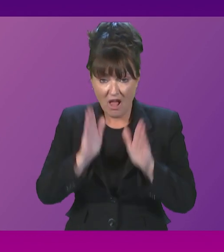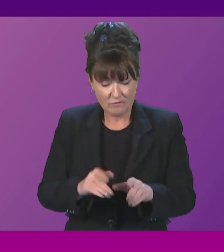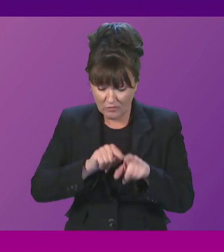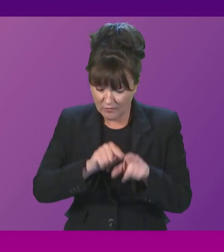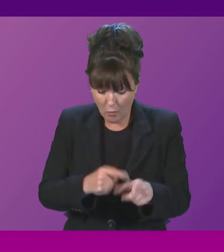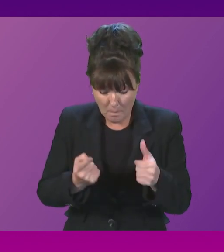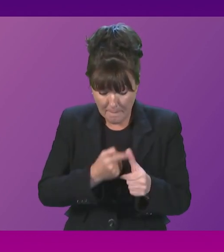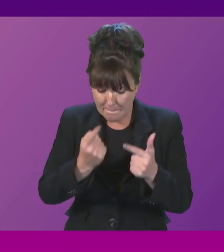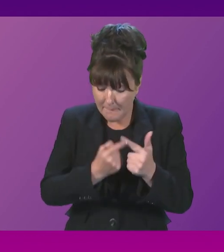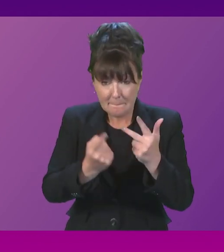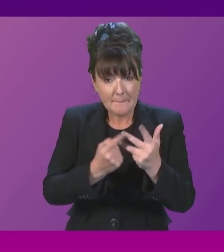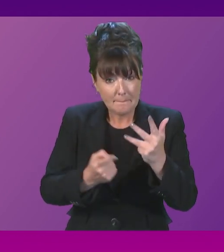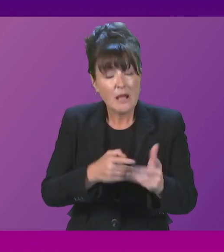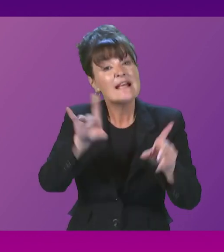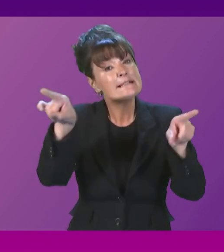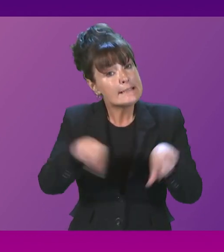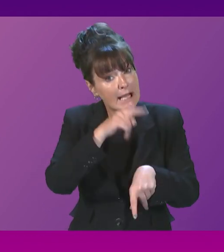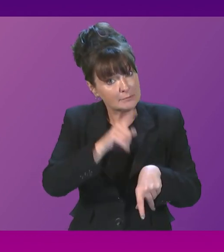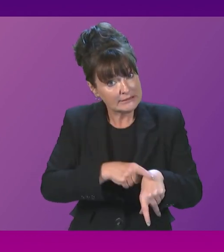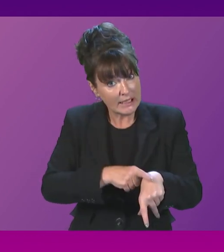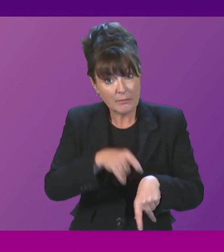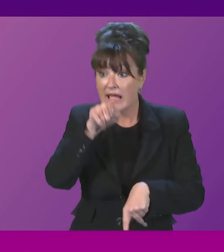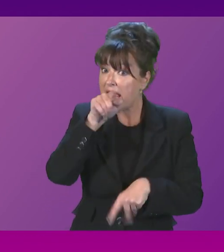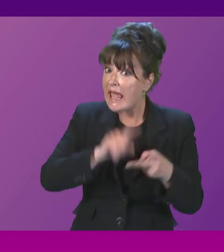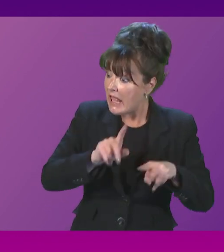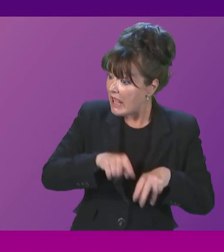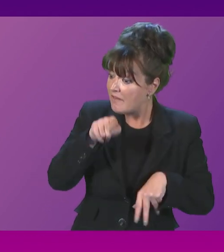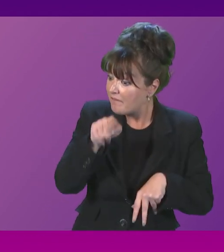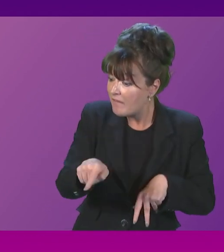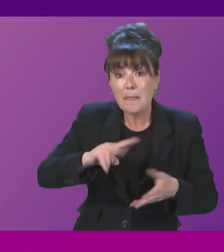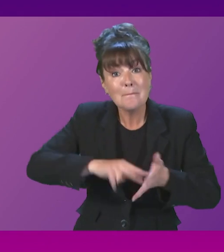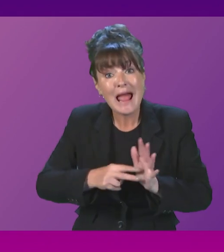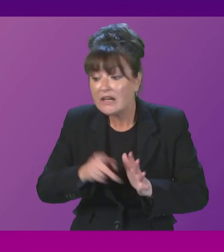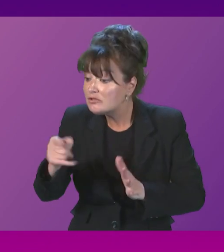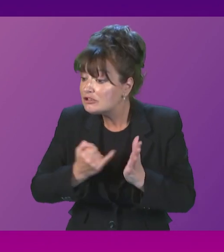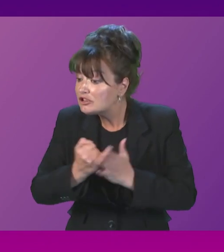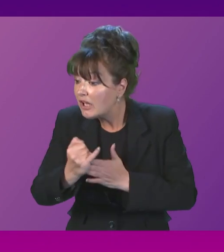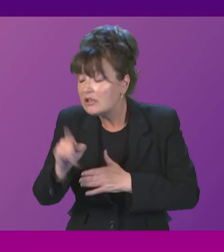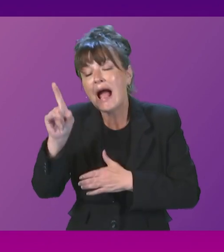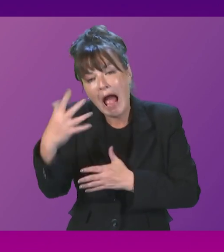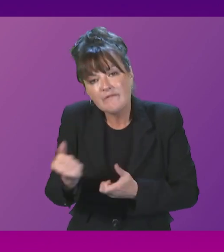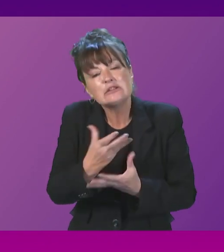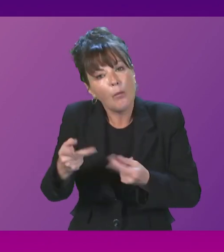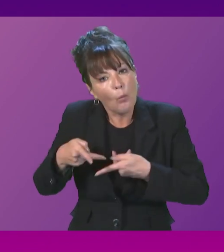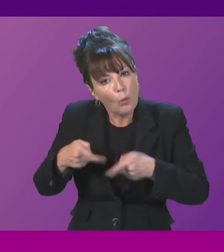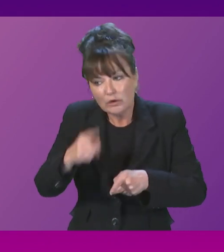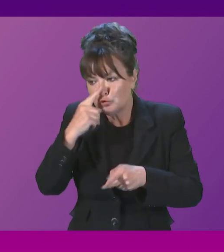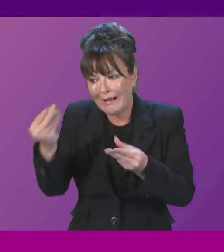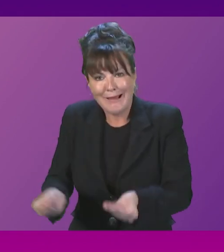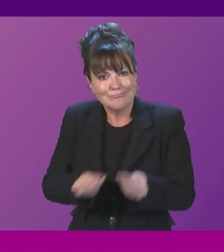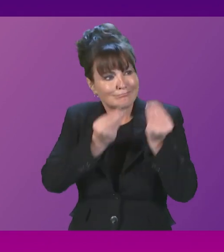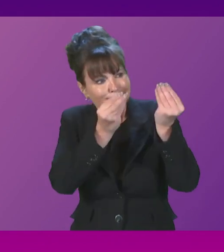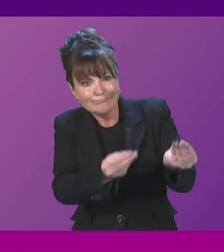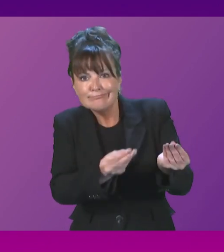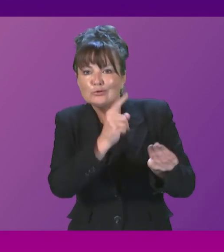ministers to look at those decisions in certain circumstances. Clearly, this is a planning matter. I am not sure from the question exactly